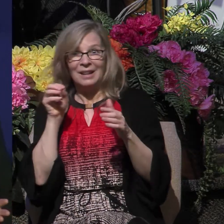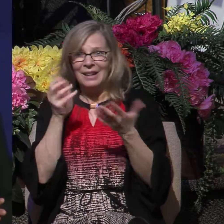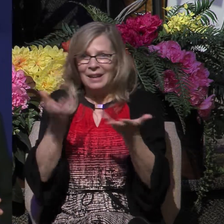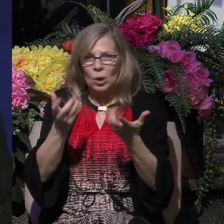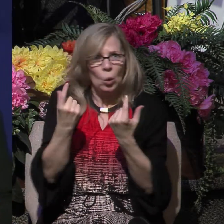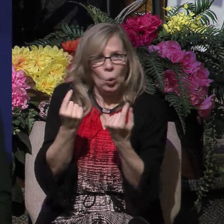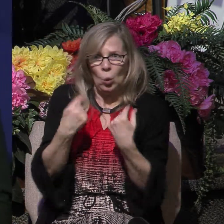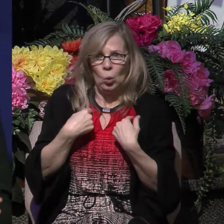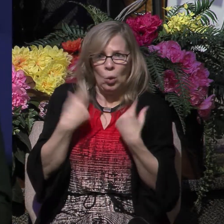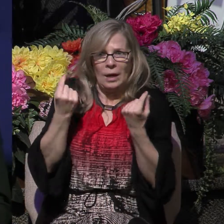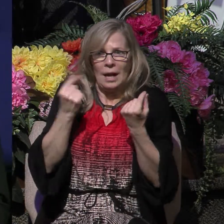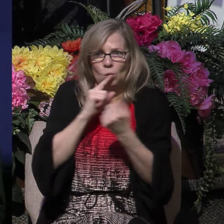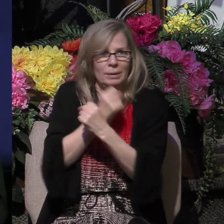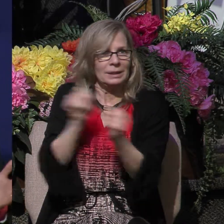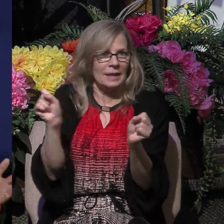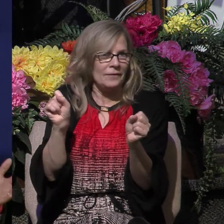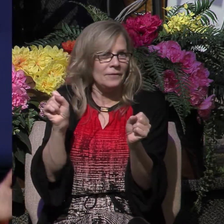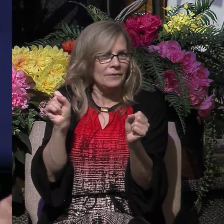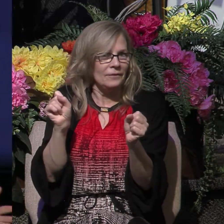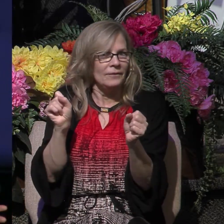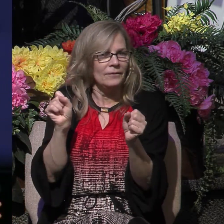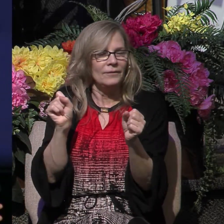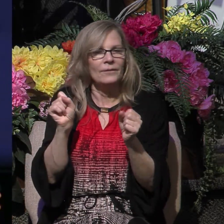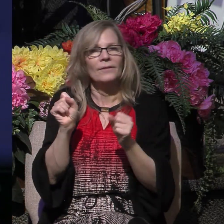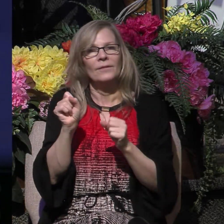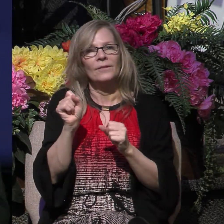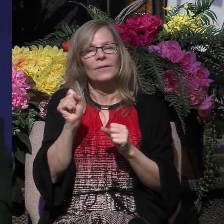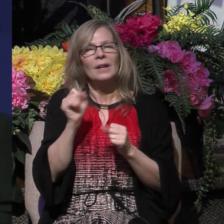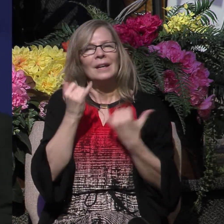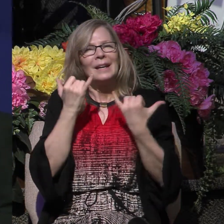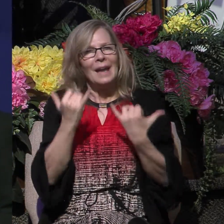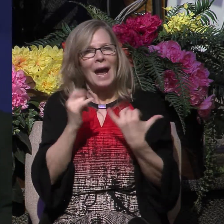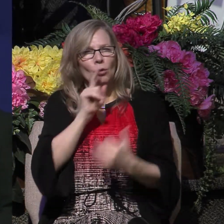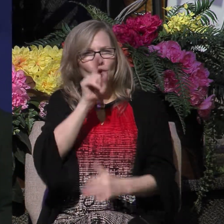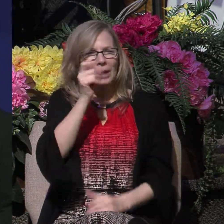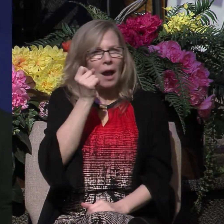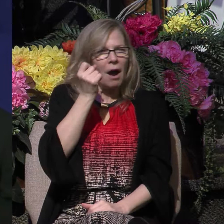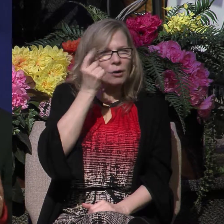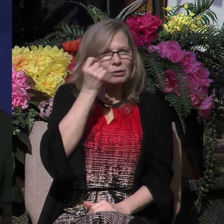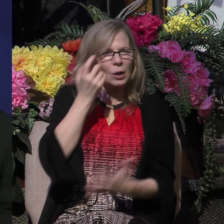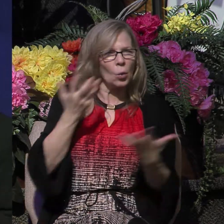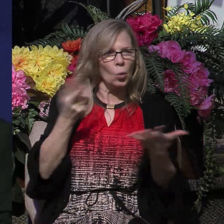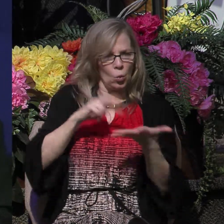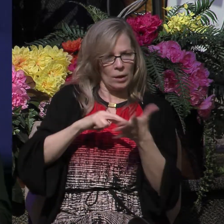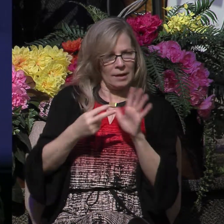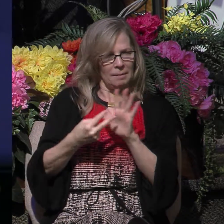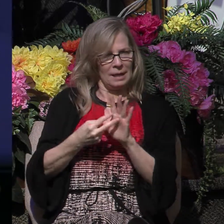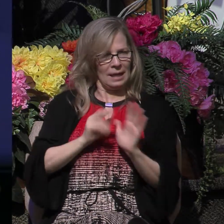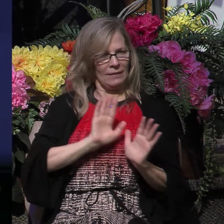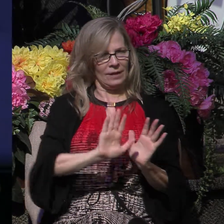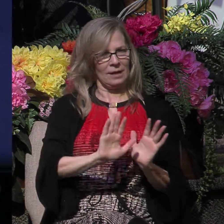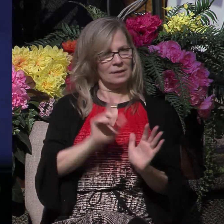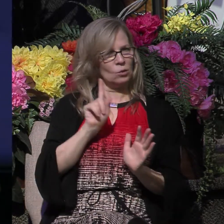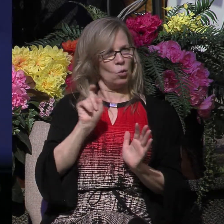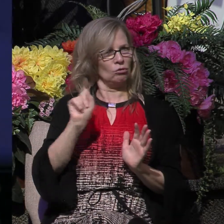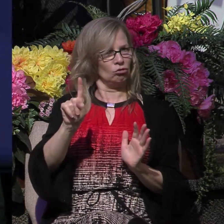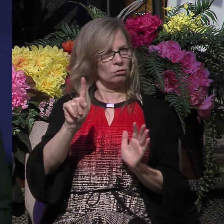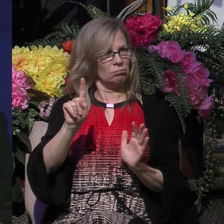what is being said here in terms of the meaning of this question that is being asked by this jailer, this